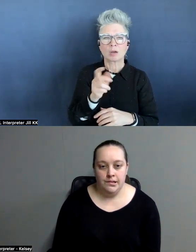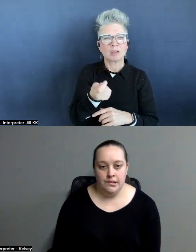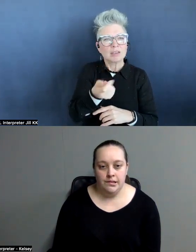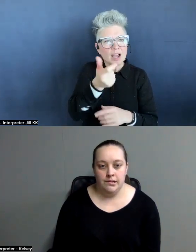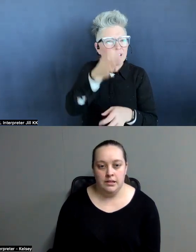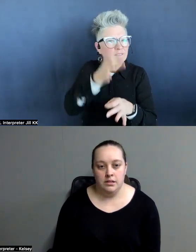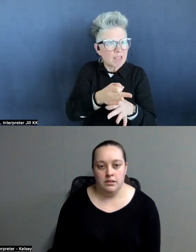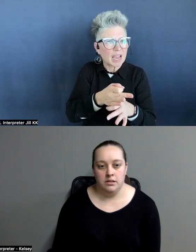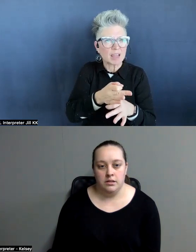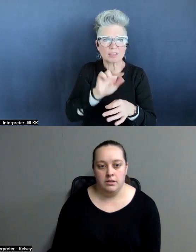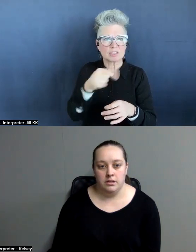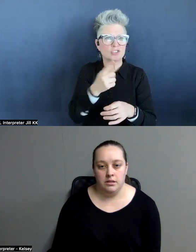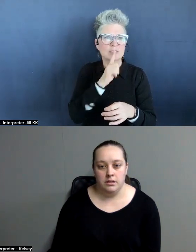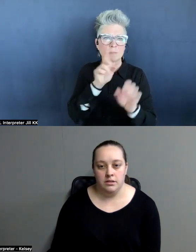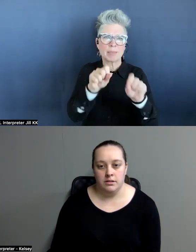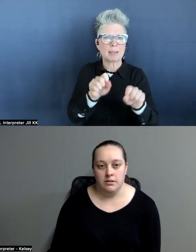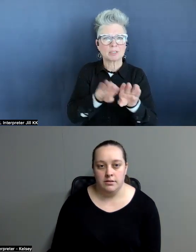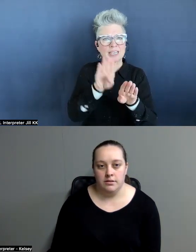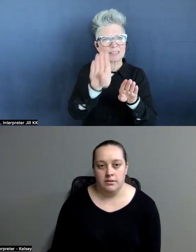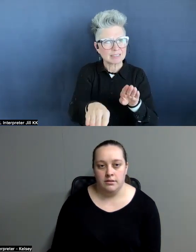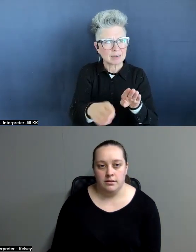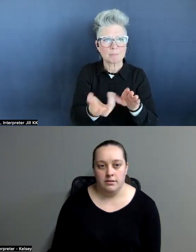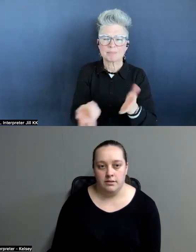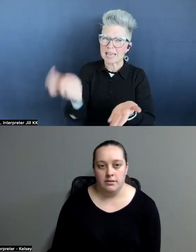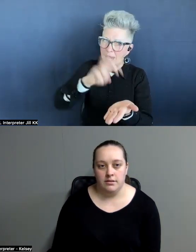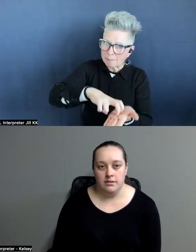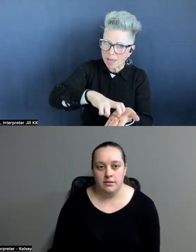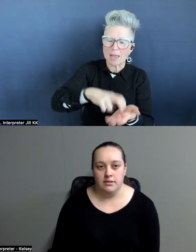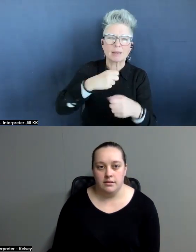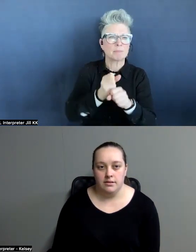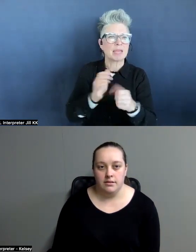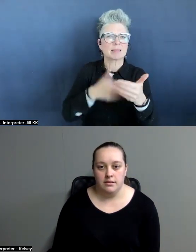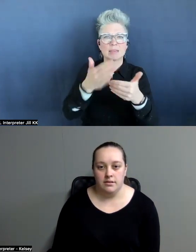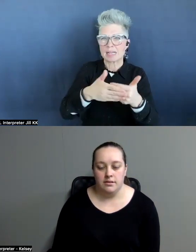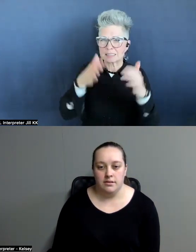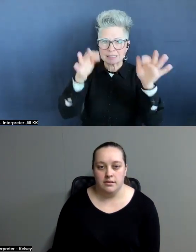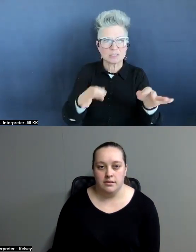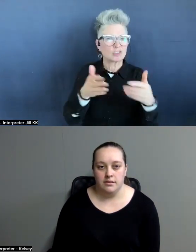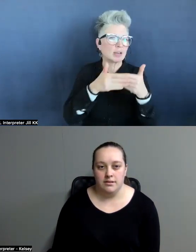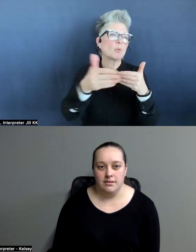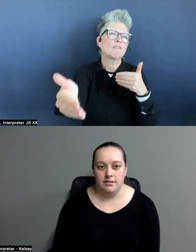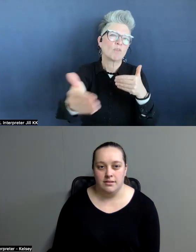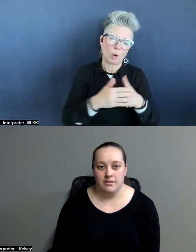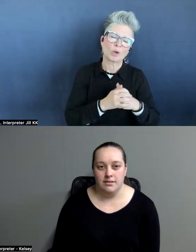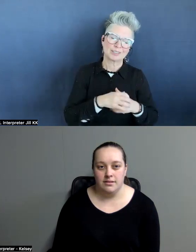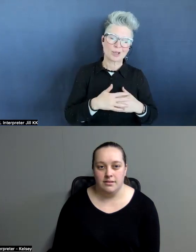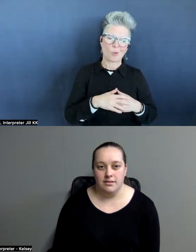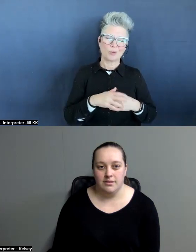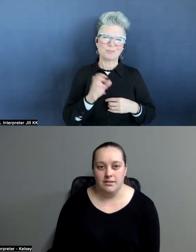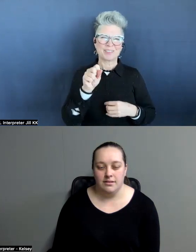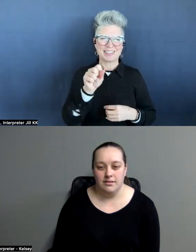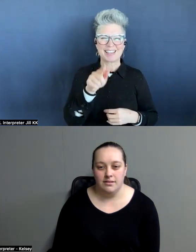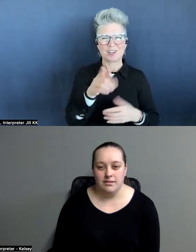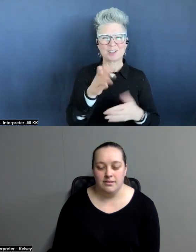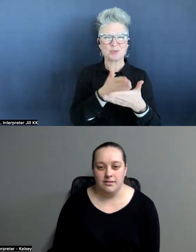to just be able to take that step and get out of bed and make the next decision and, and move forward. So that, so you